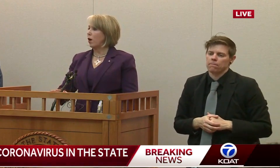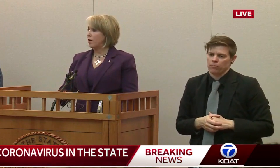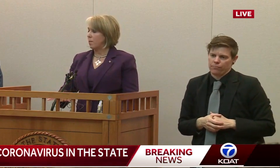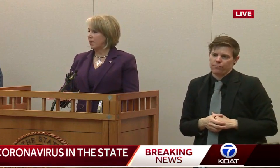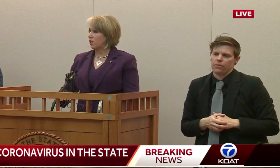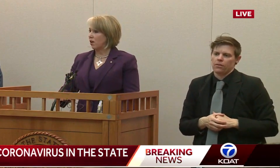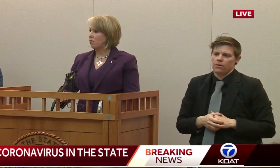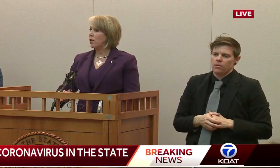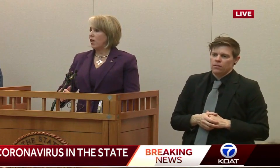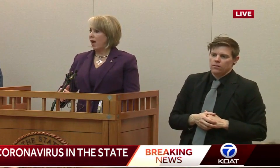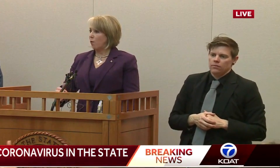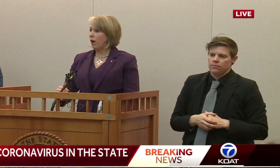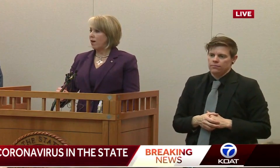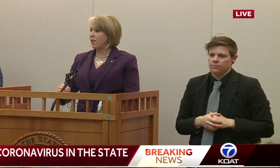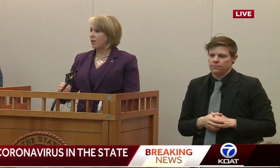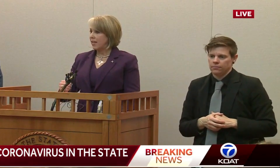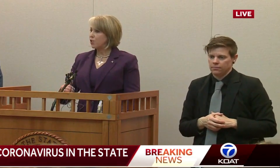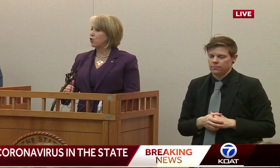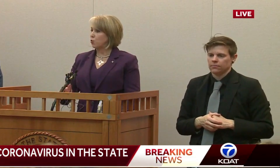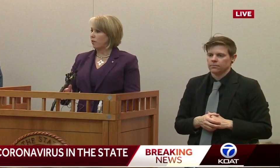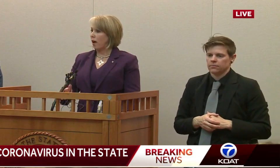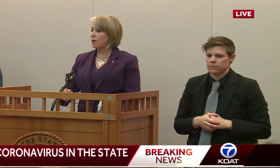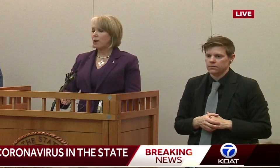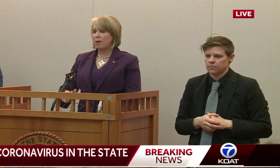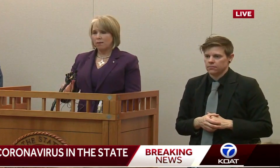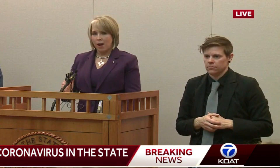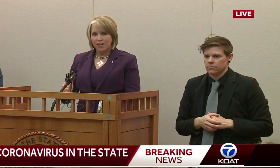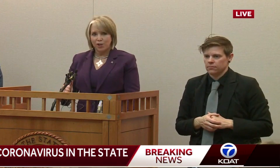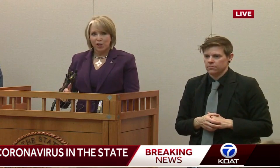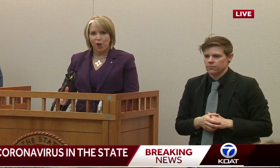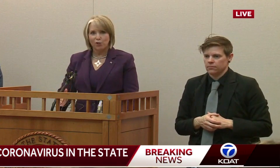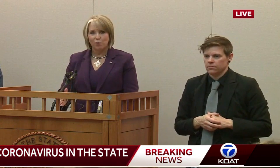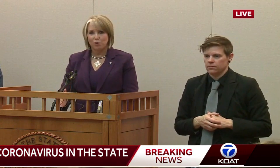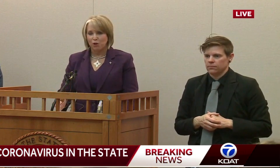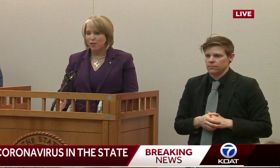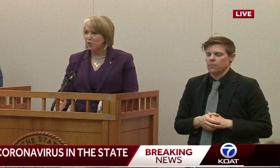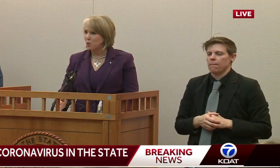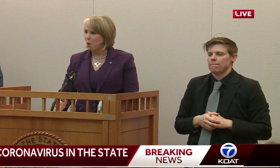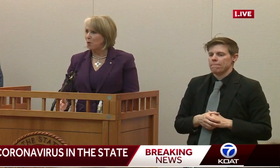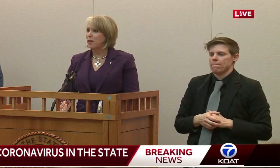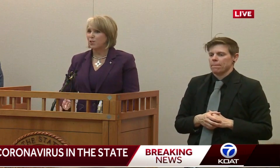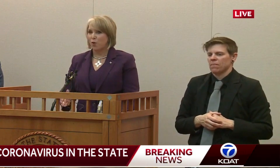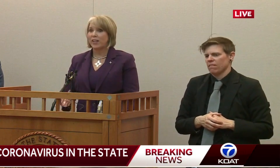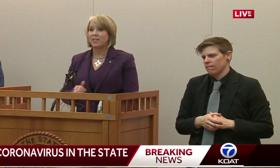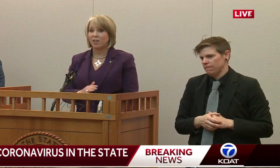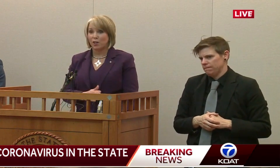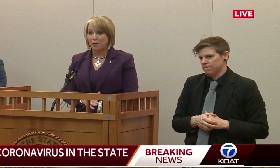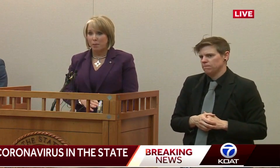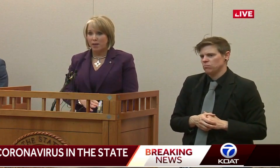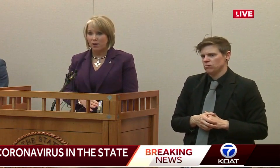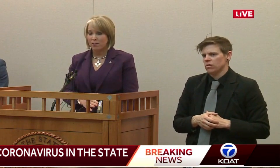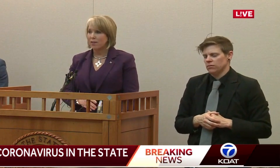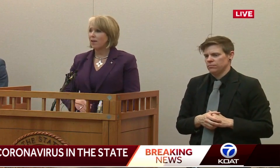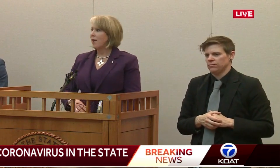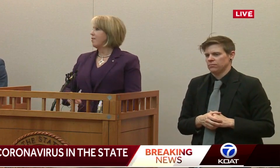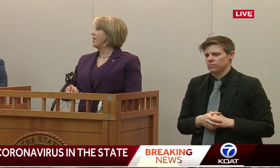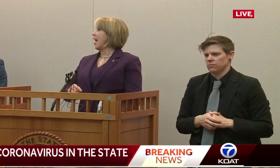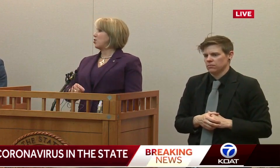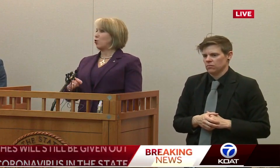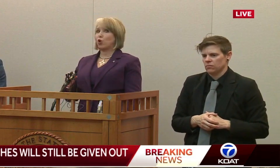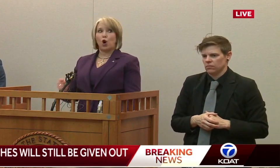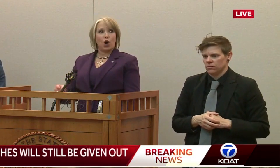somewhere in New Mexico and we're having issues with that, the Aging and Long-Term Services Department is ready to deliver meals.